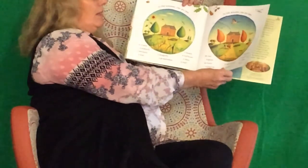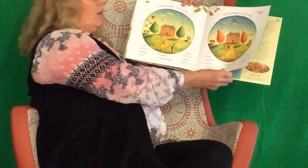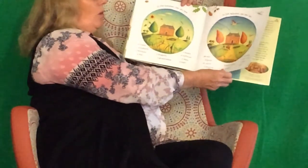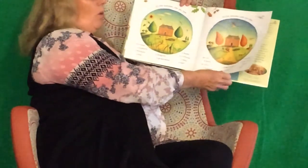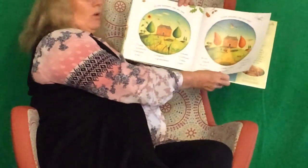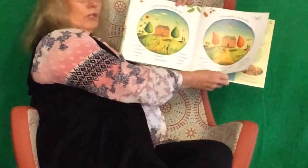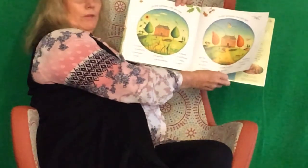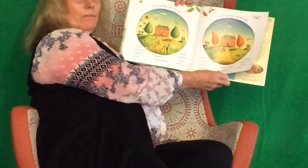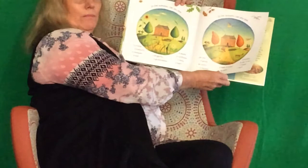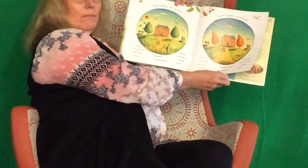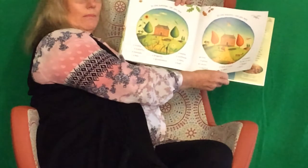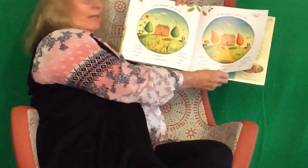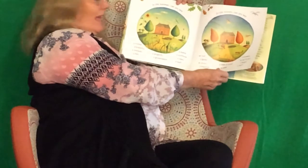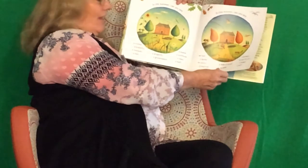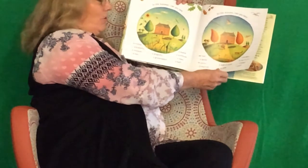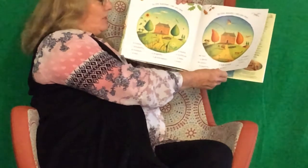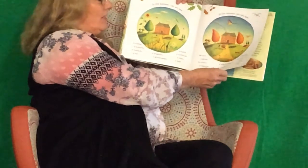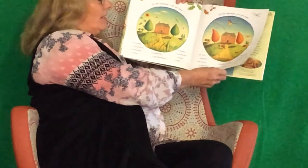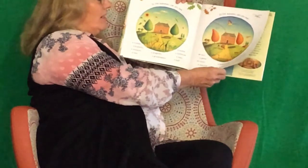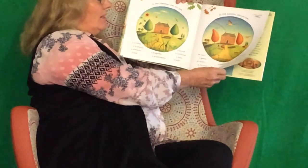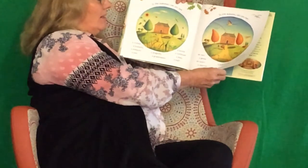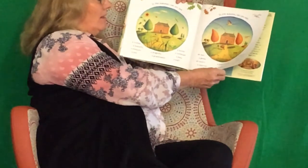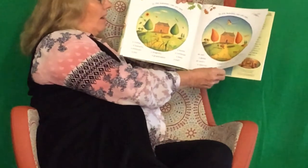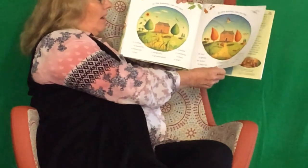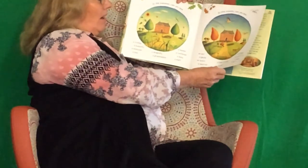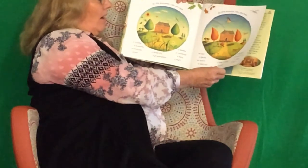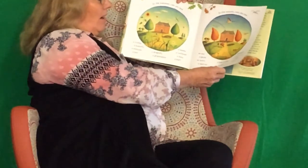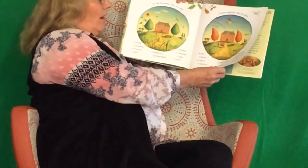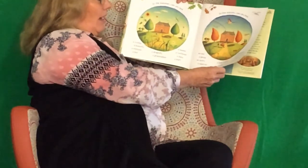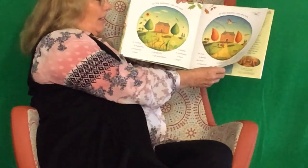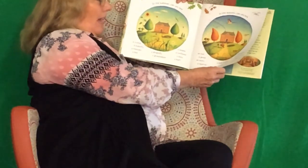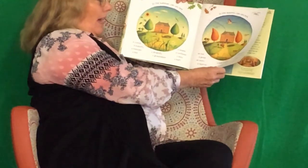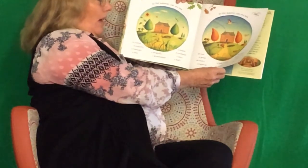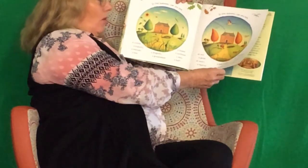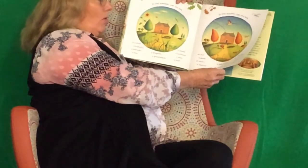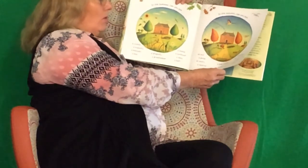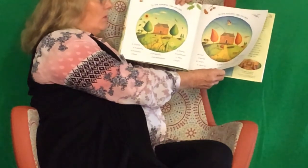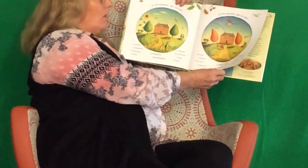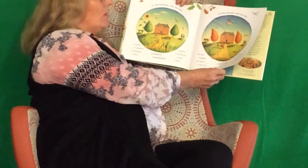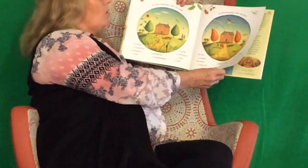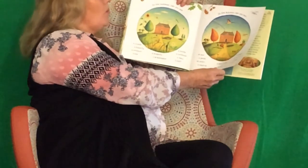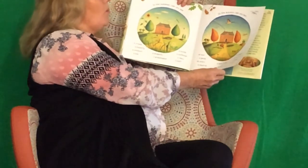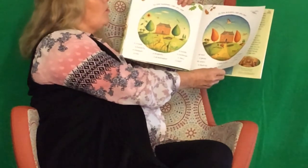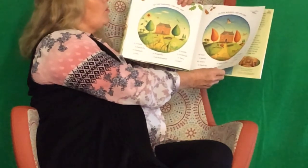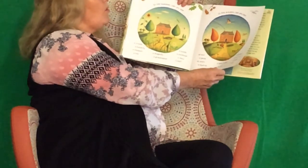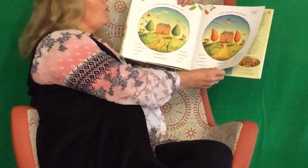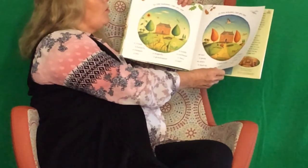In the autumn, can you see? An owl.